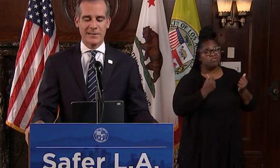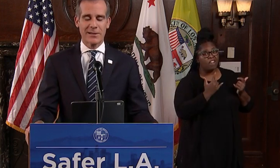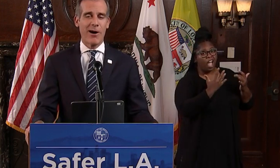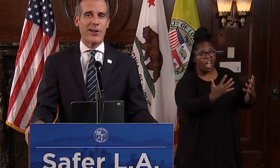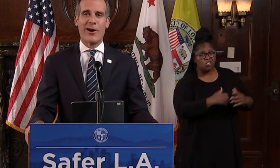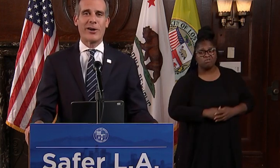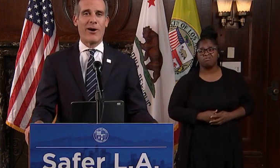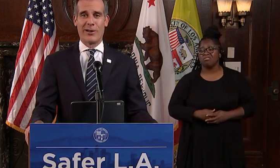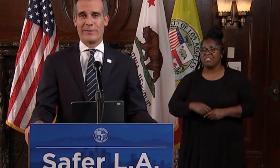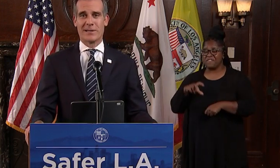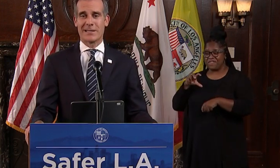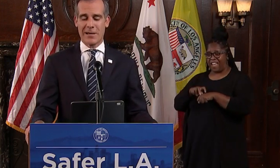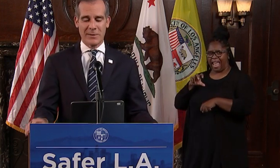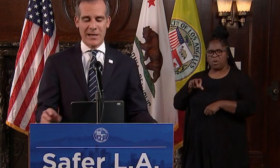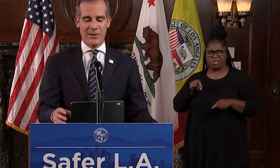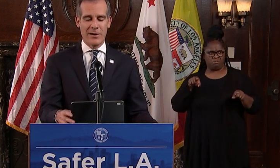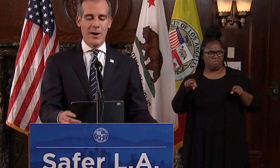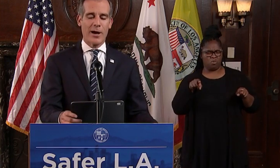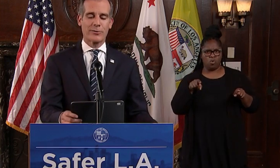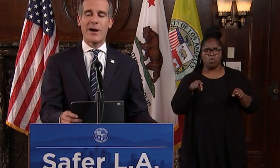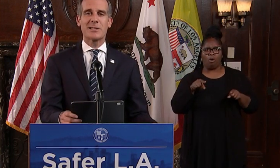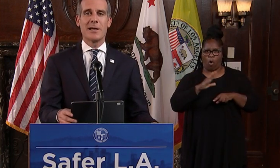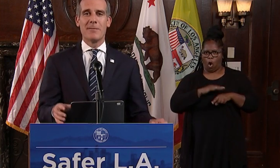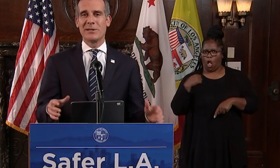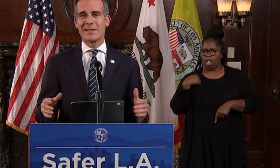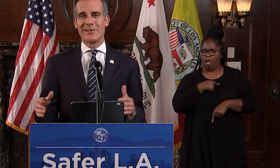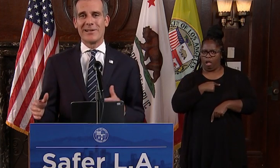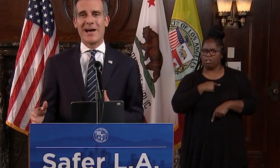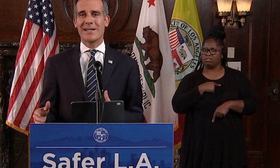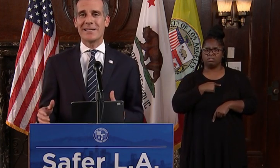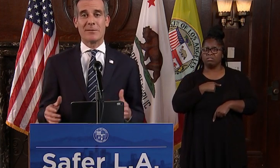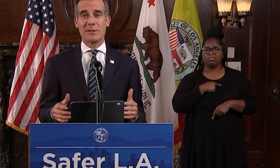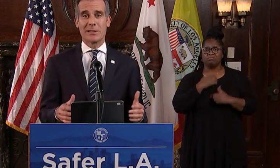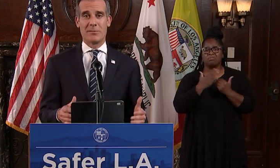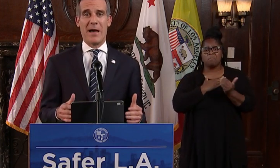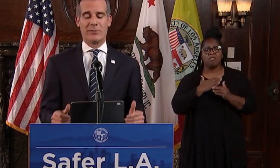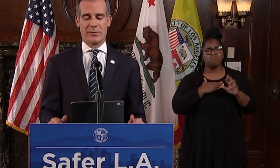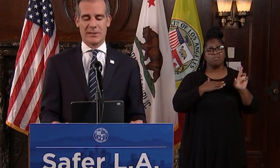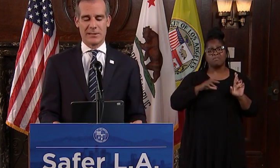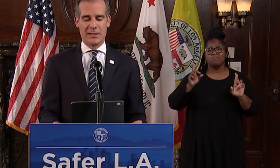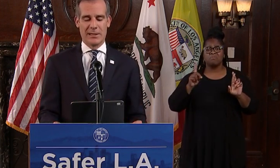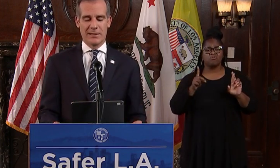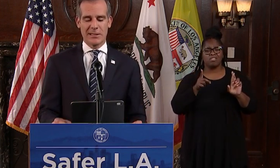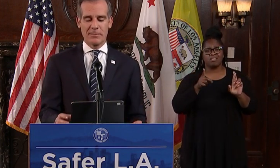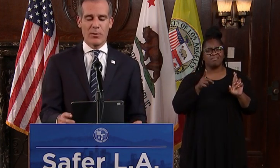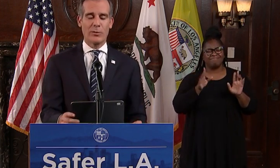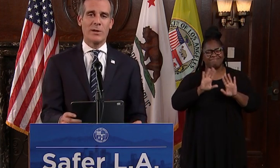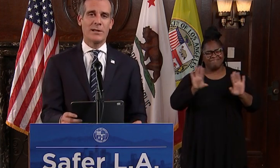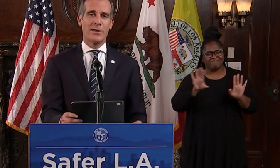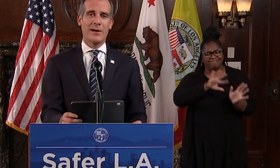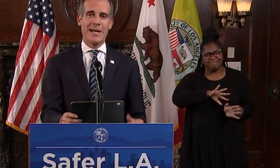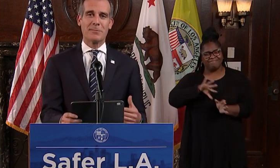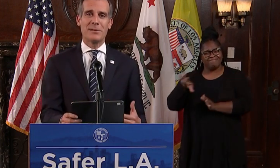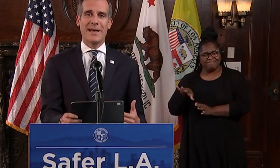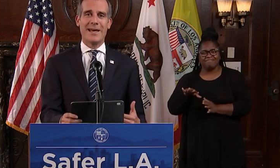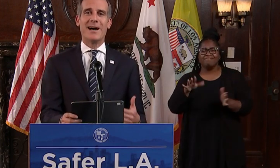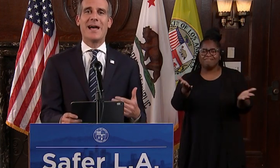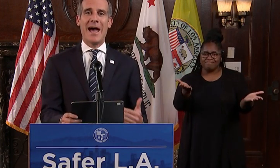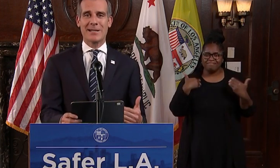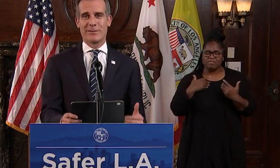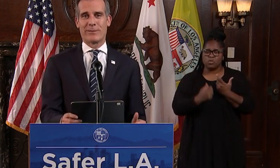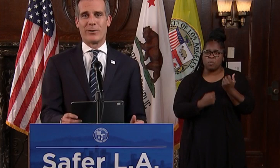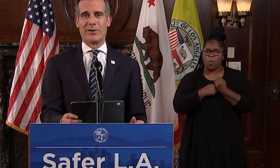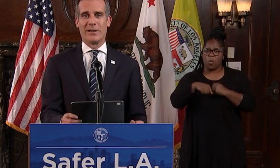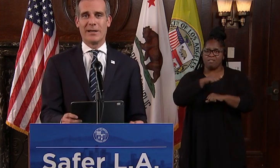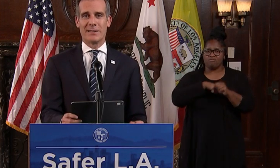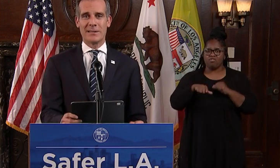viruses call on all of us to come together across political lines and political boundaries to support one another and to play an